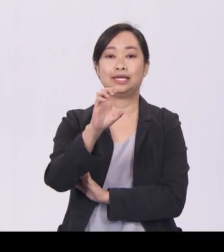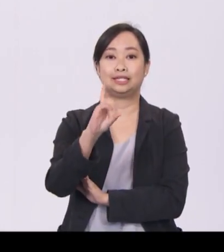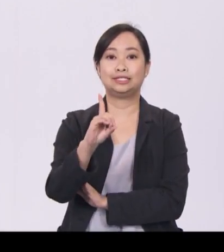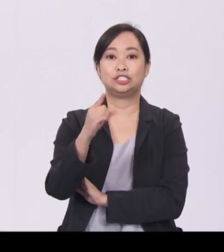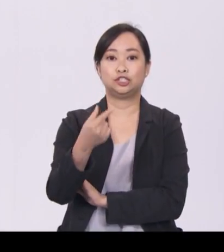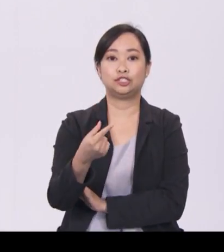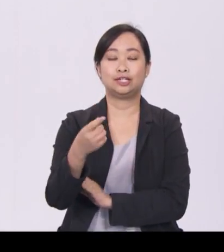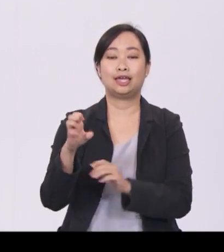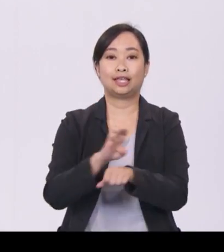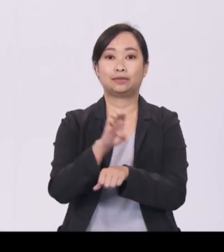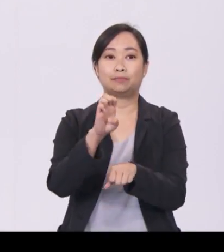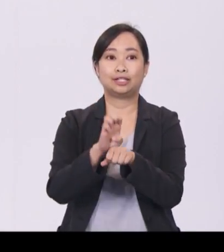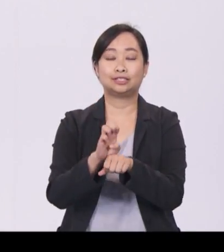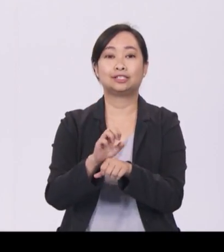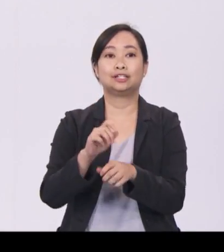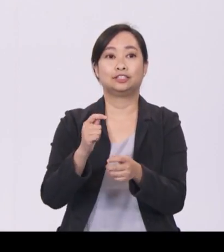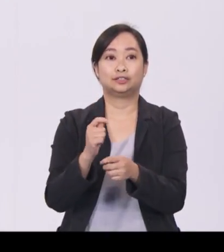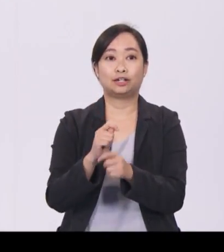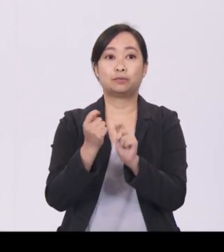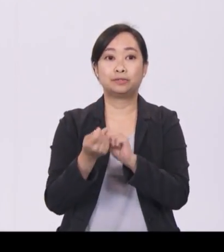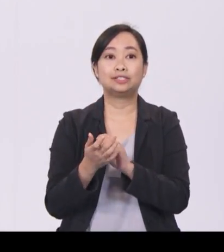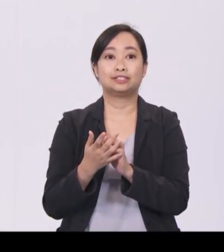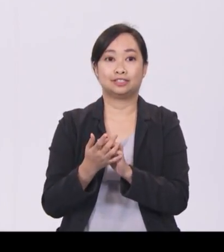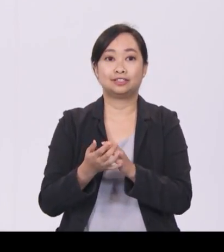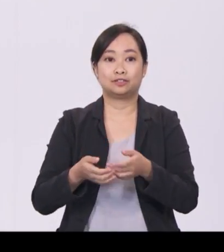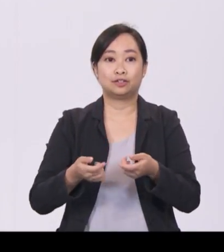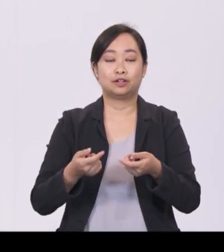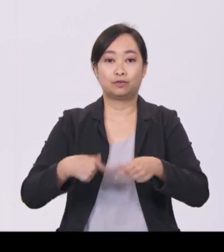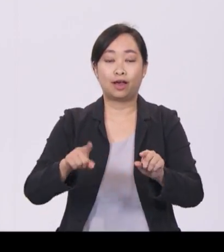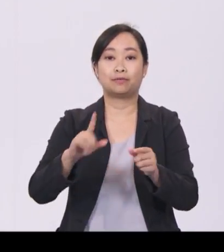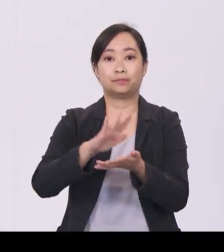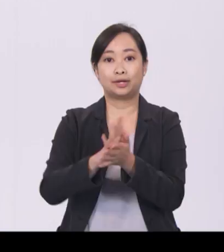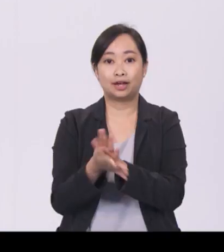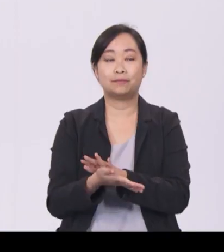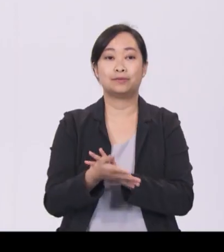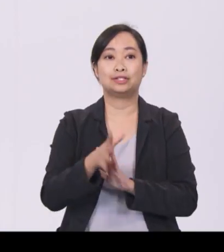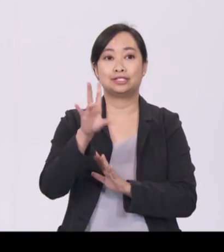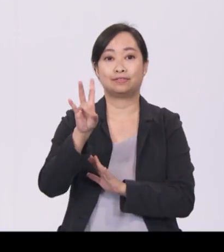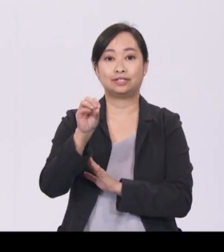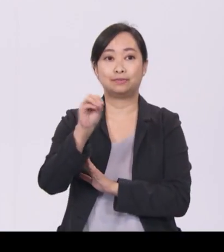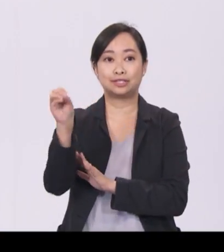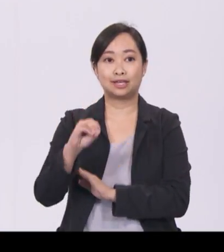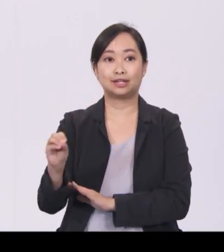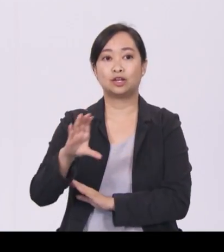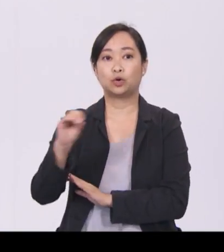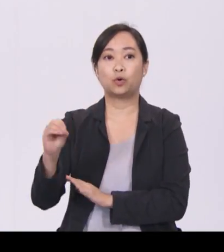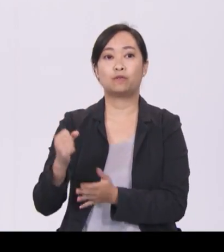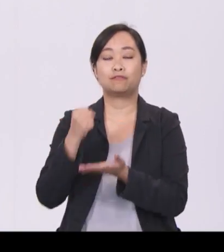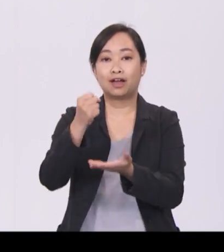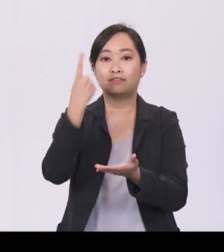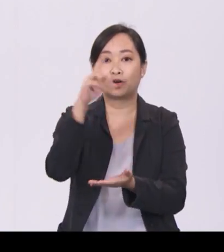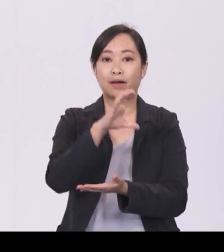The EDG will provide up to 70% co-funding for companies to develop a range of capabilities.